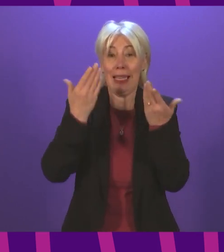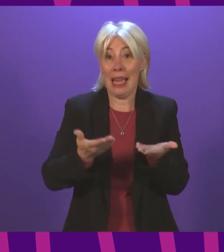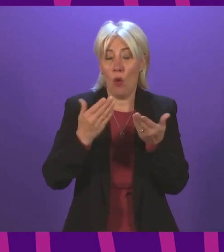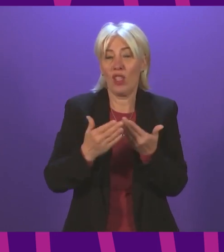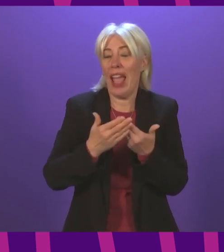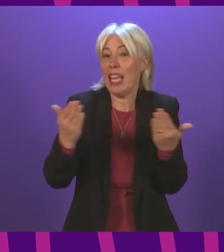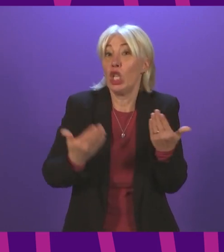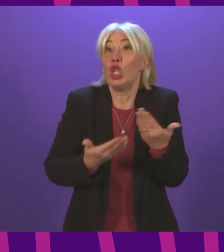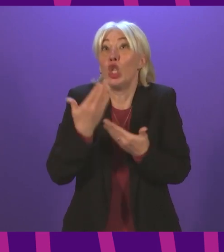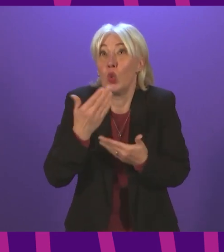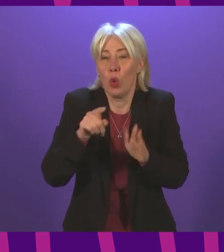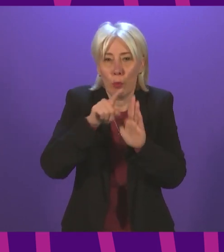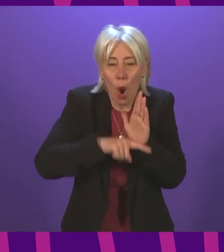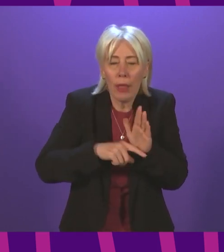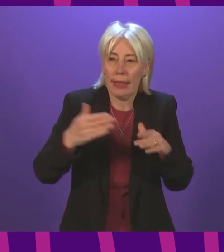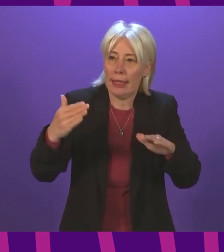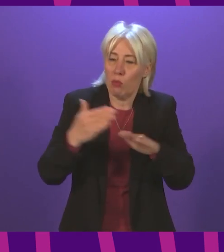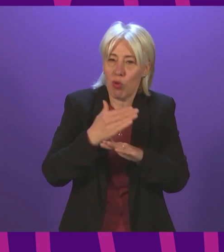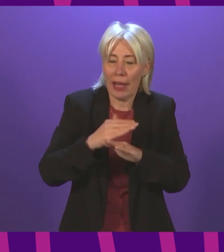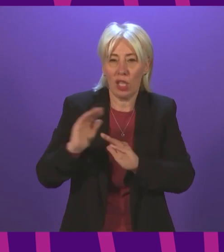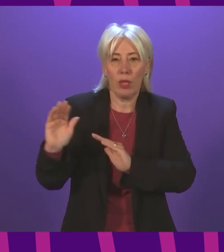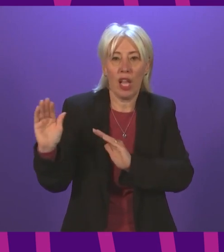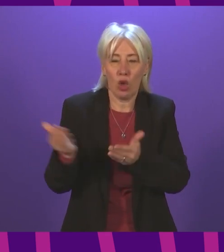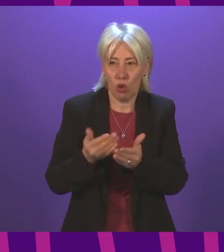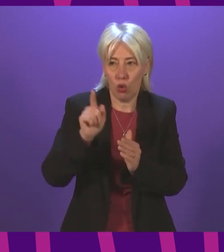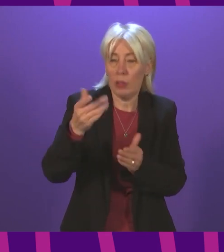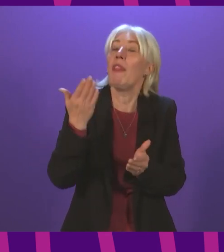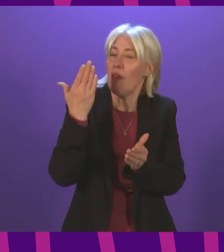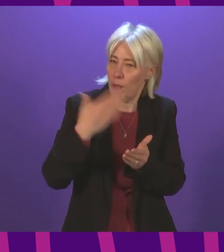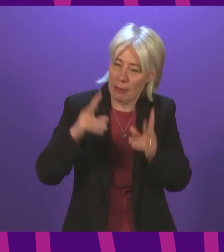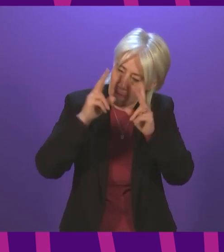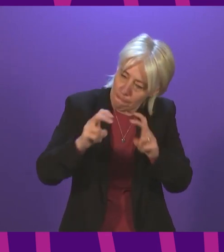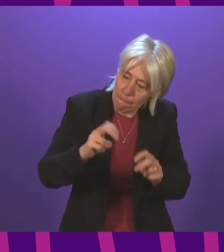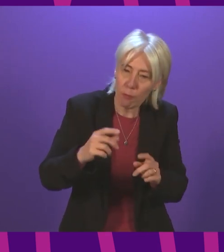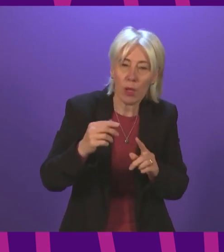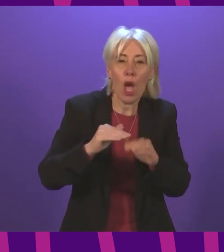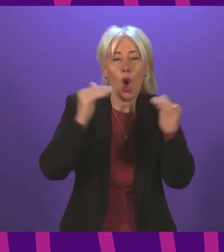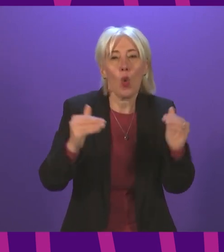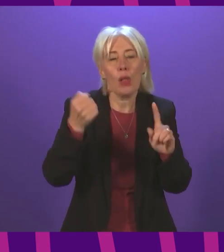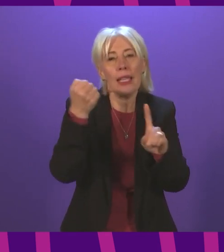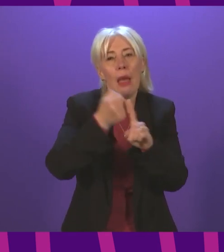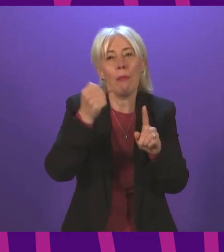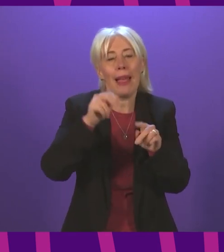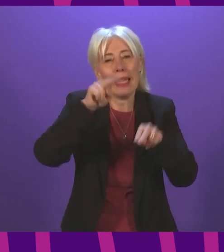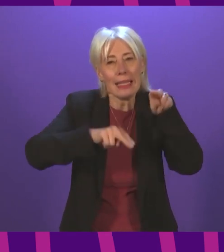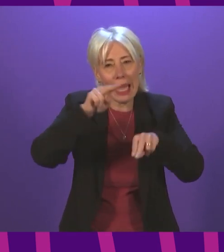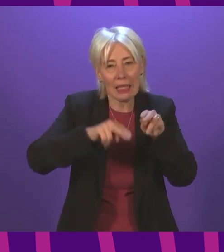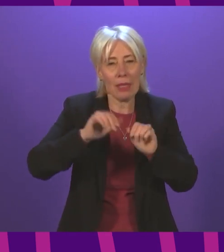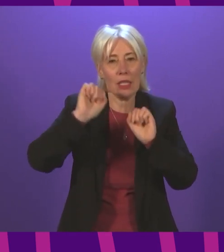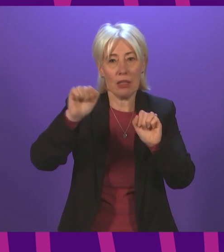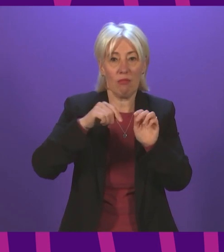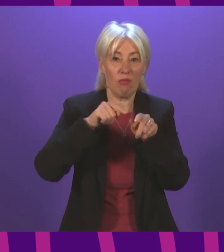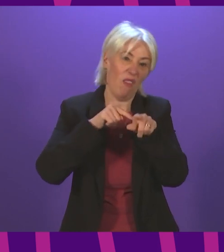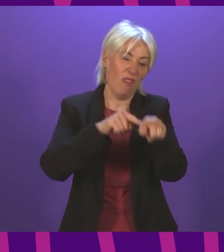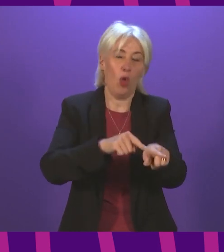any new SQA policy or practice that has been introduced has been subject to an equality impact assessment in line with duties under the